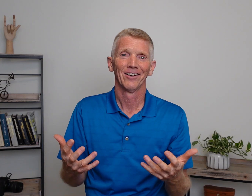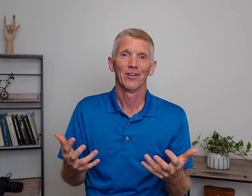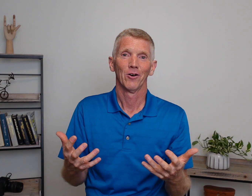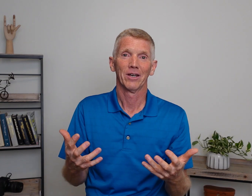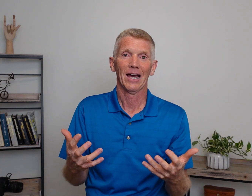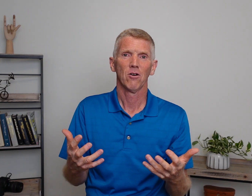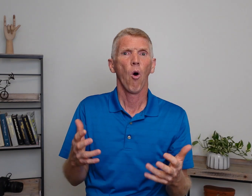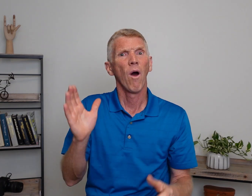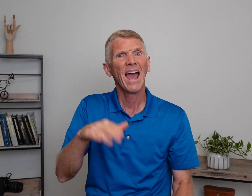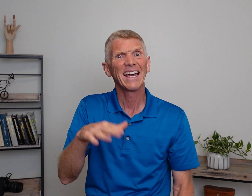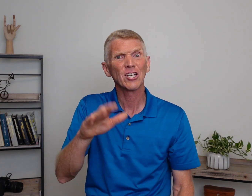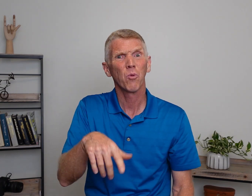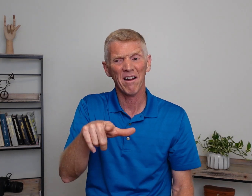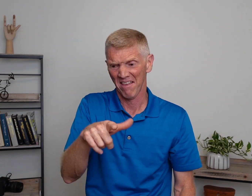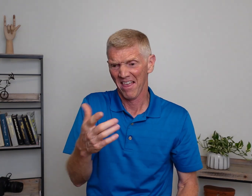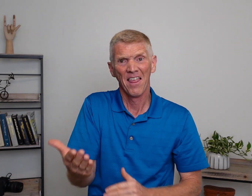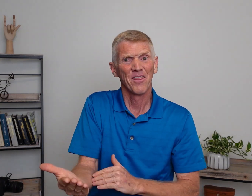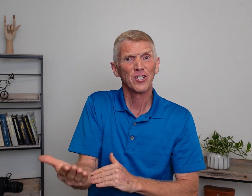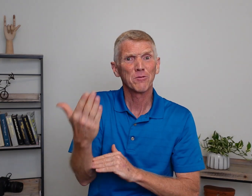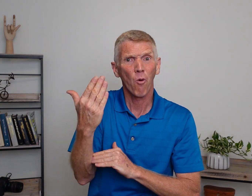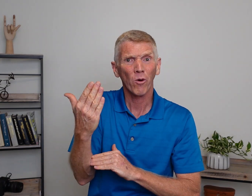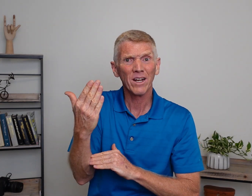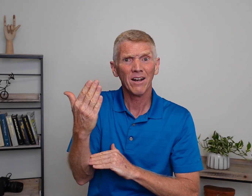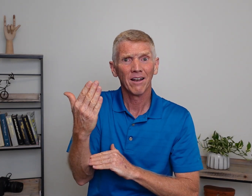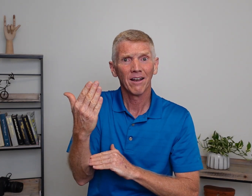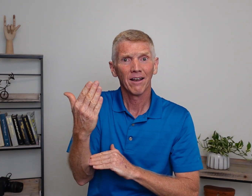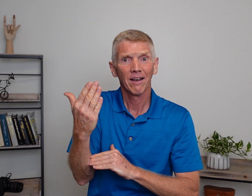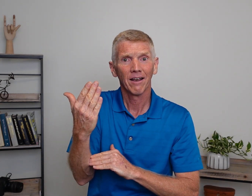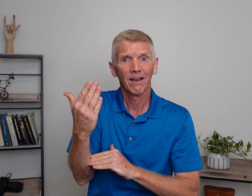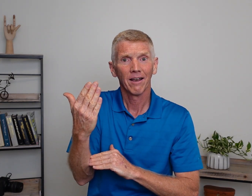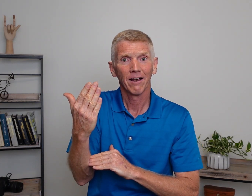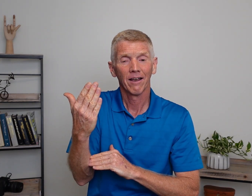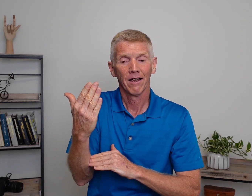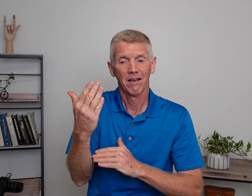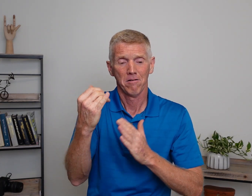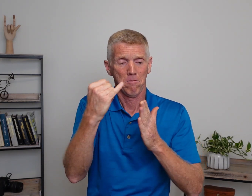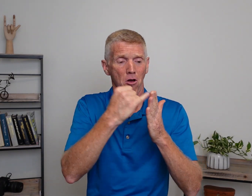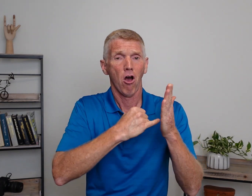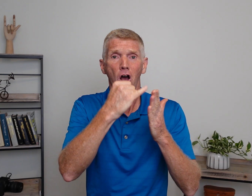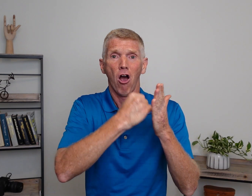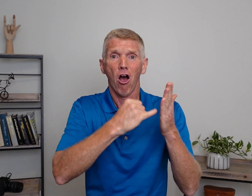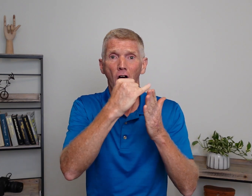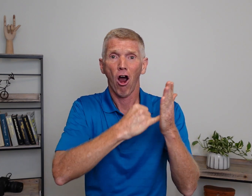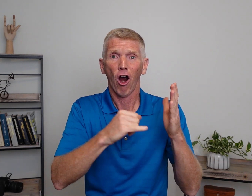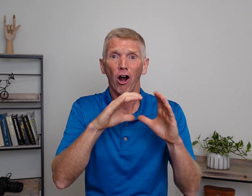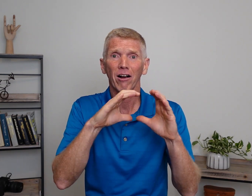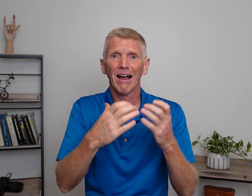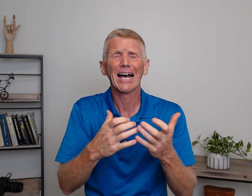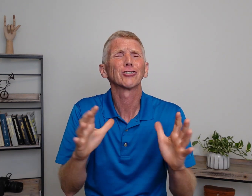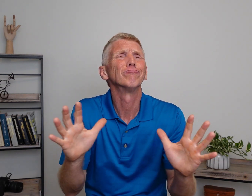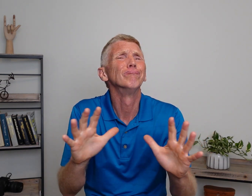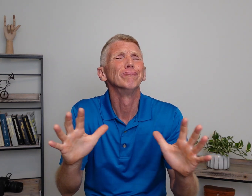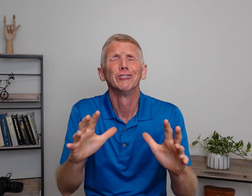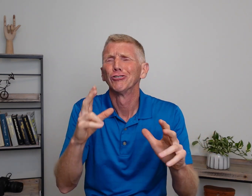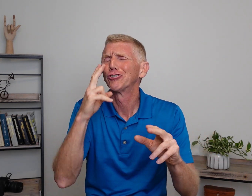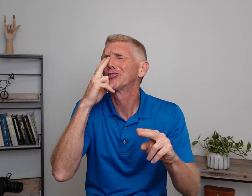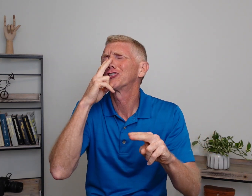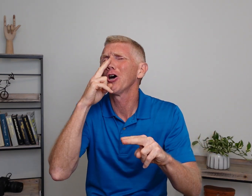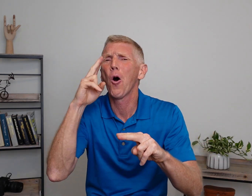Okay? Oh, hey, guess what? This morning, art class was so